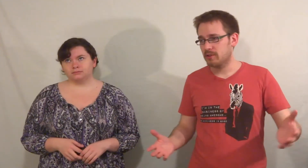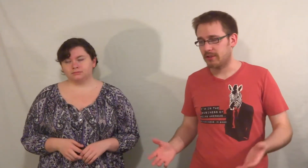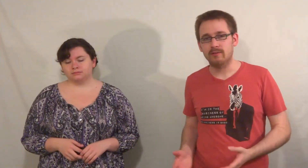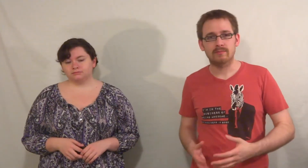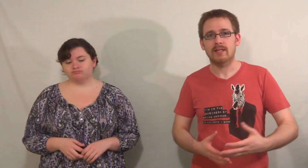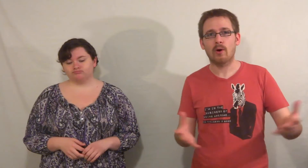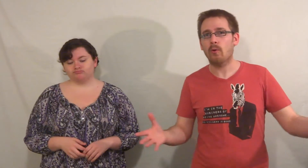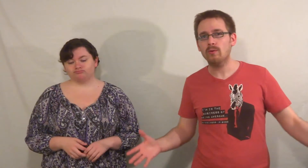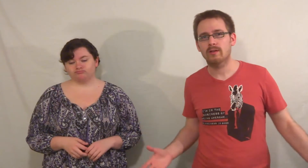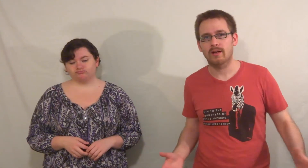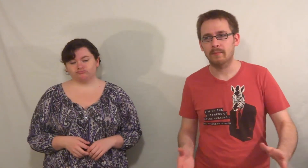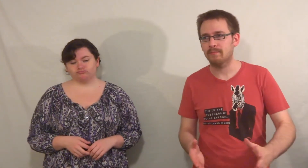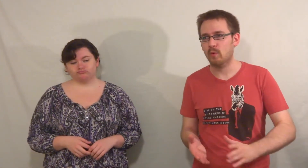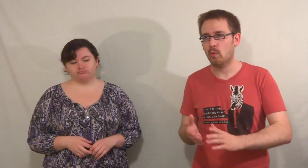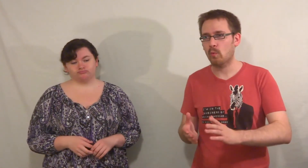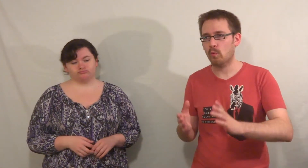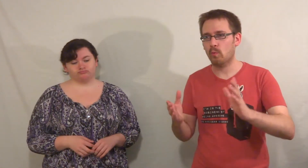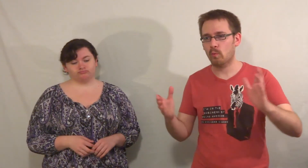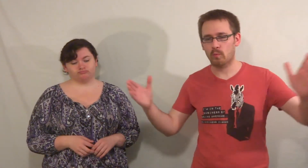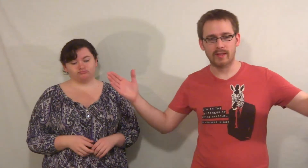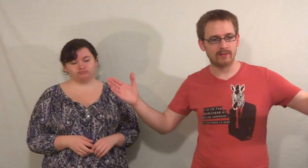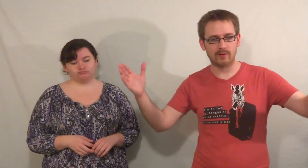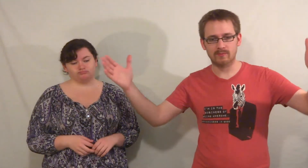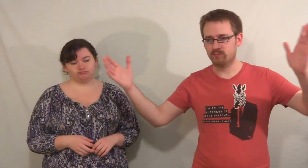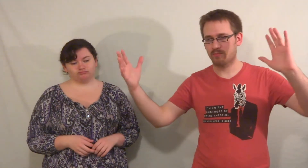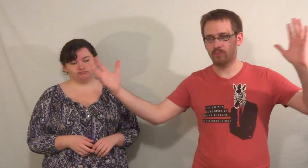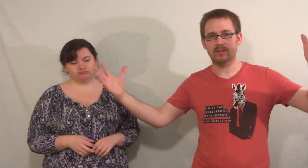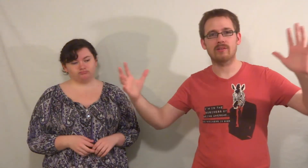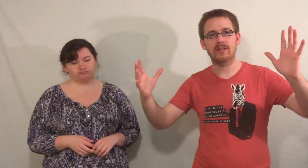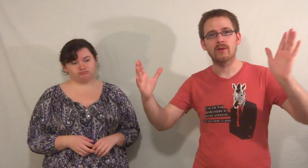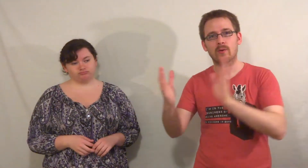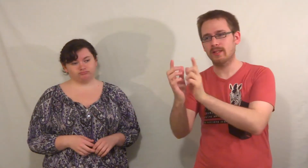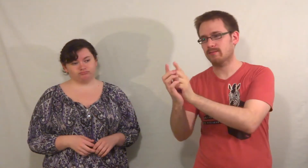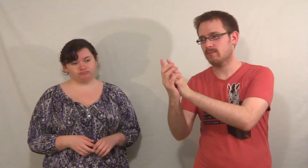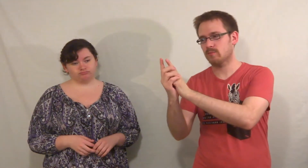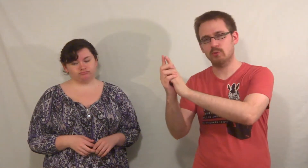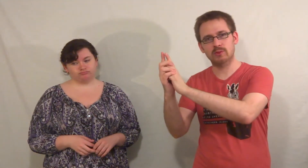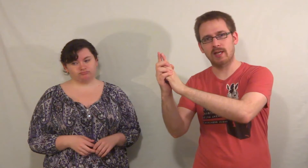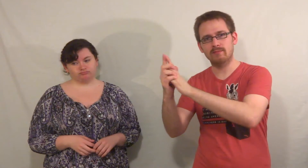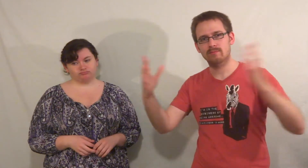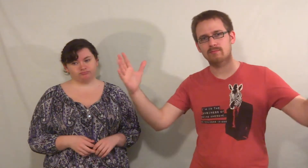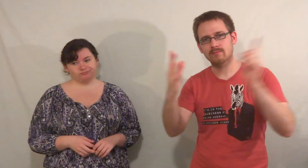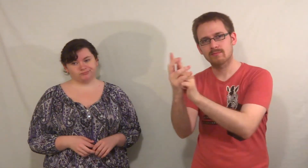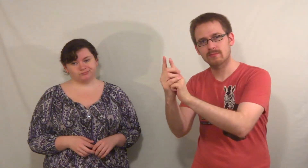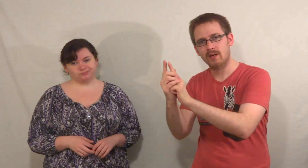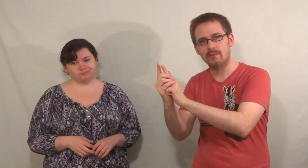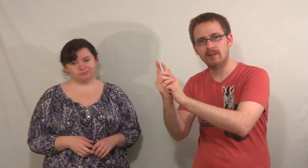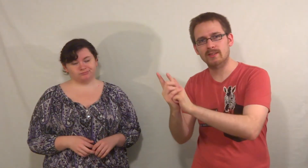genome as a whole, um, big long bundle of it, only 2% of it is